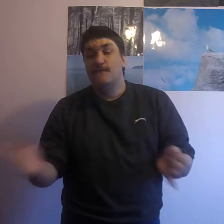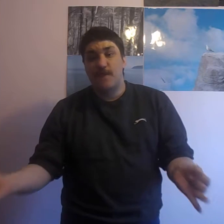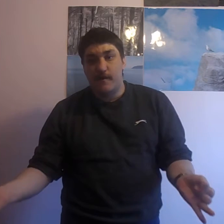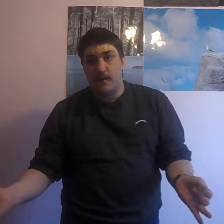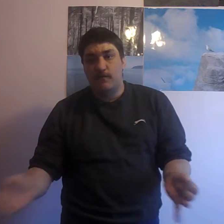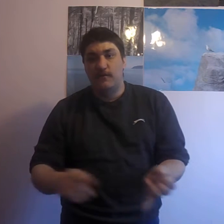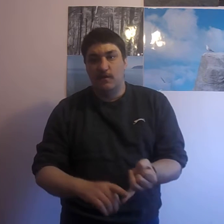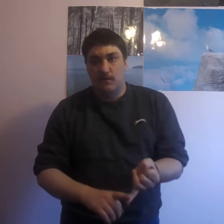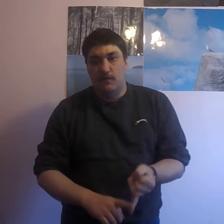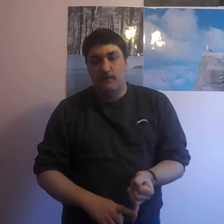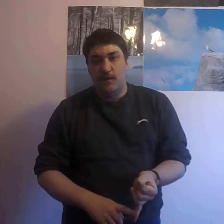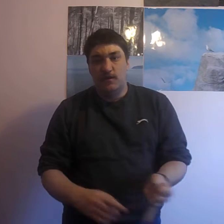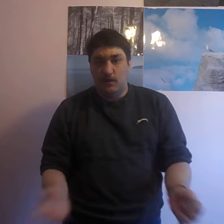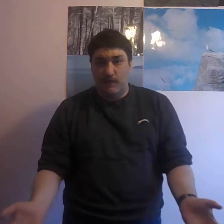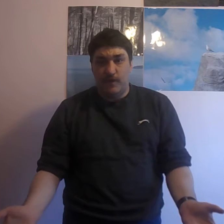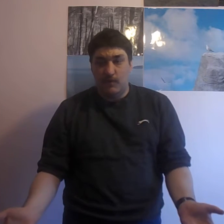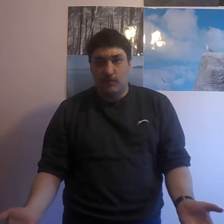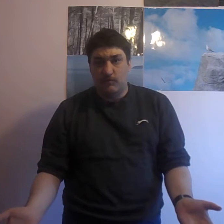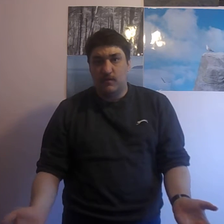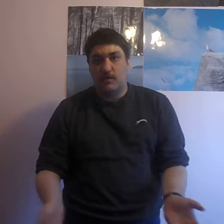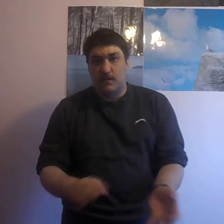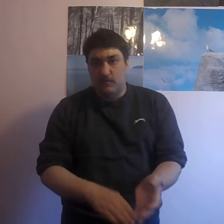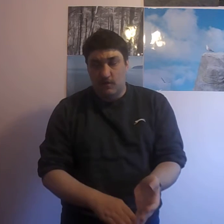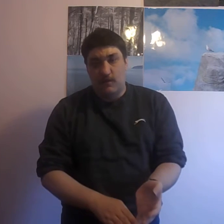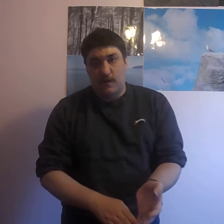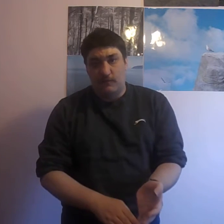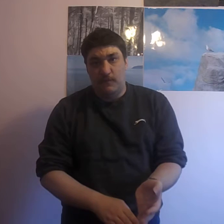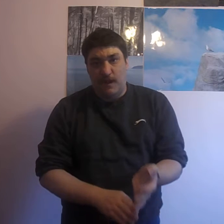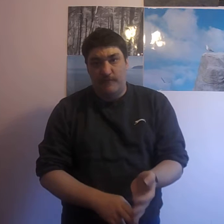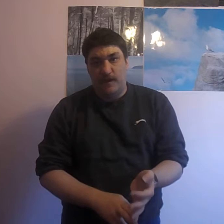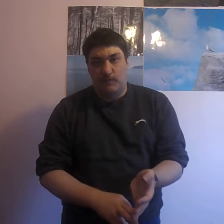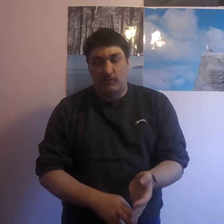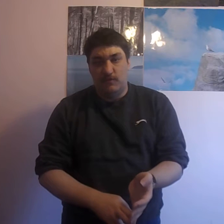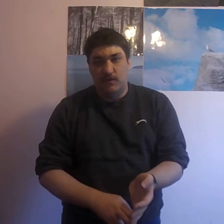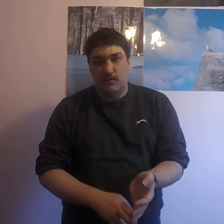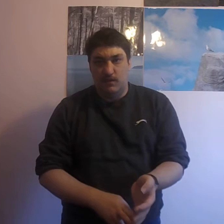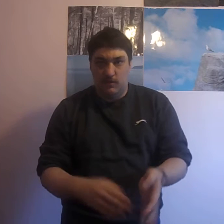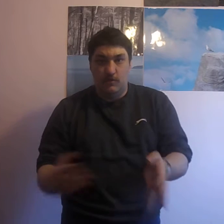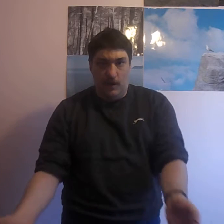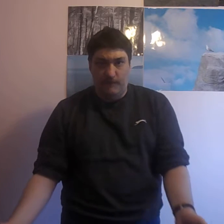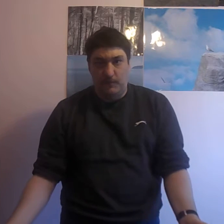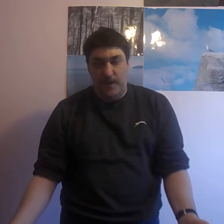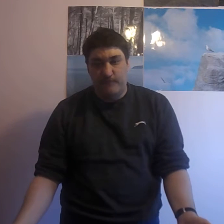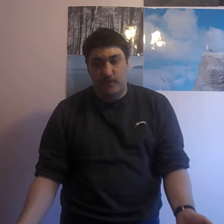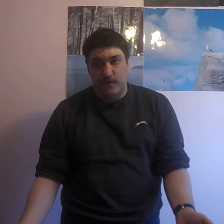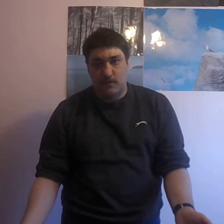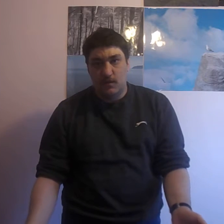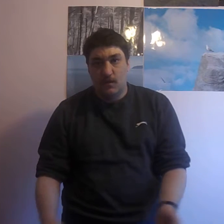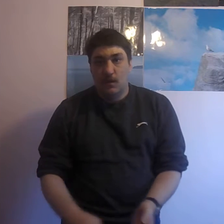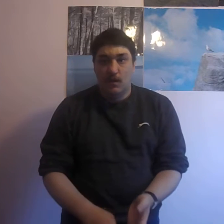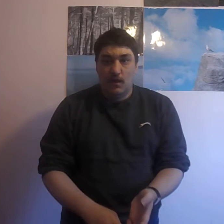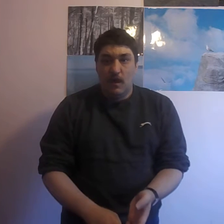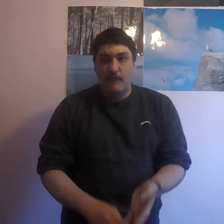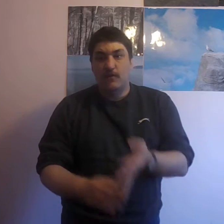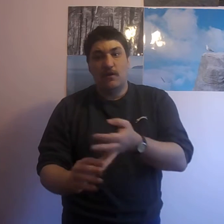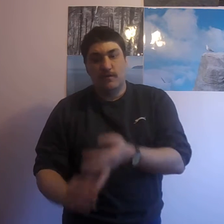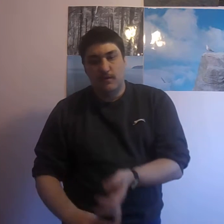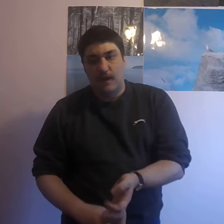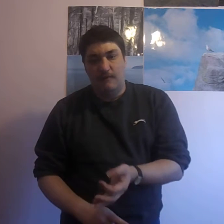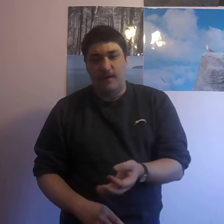fair enough. If you're going to have an Xbox 360 you've got to have an Xbox 360 so you have to pay for it. If you're going to have that